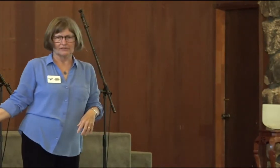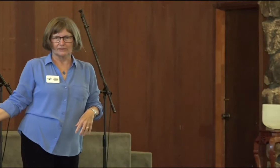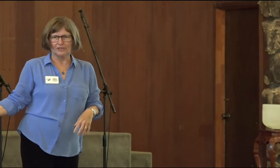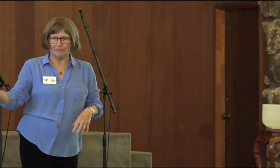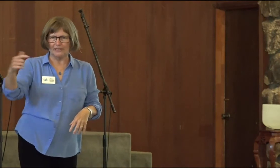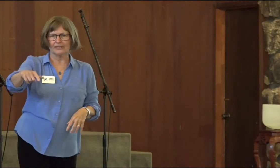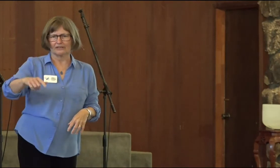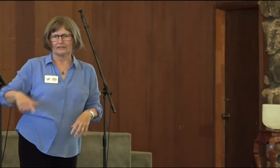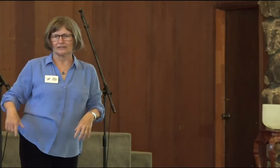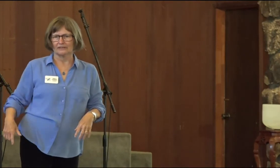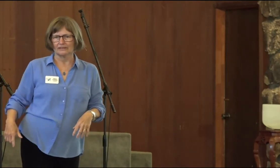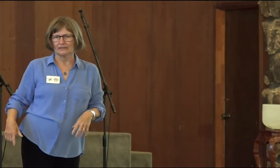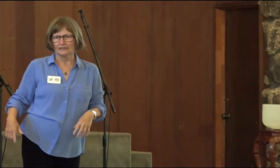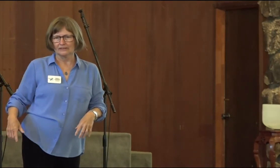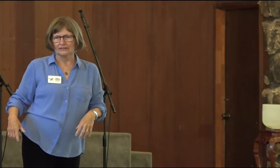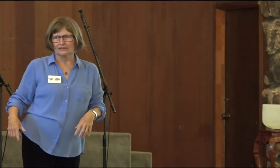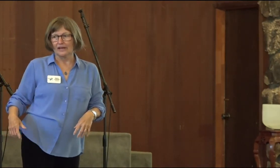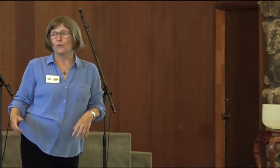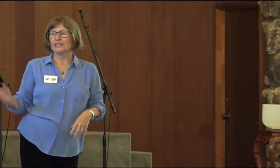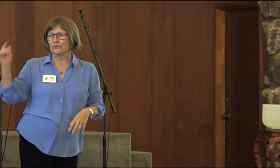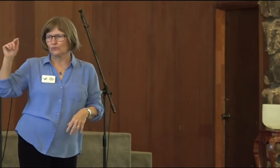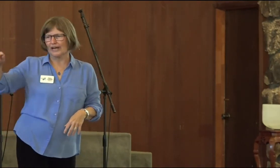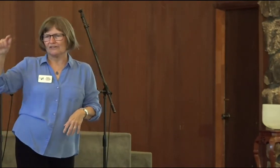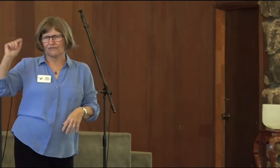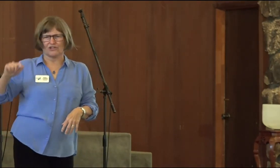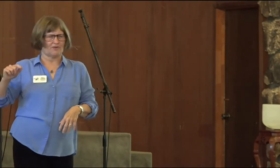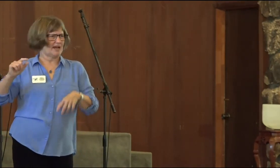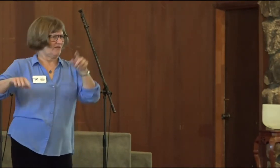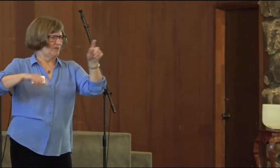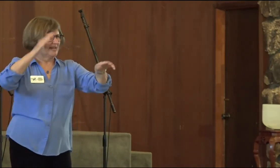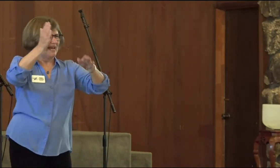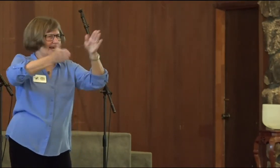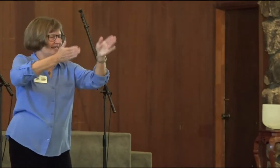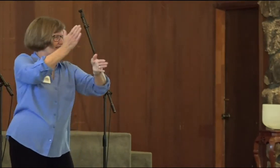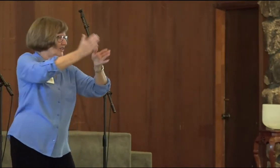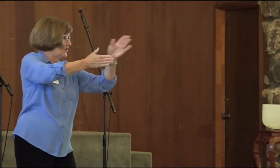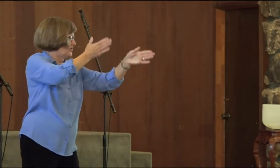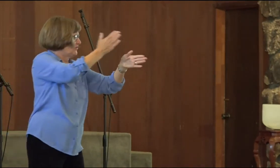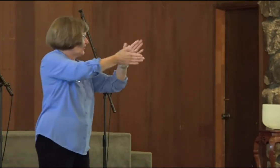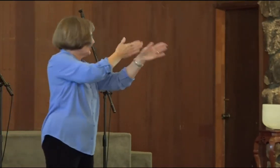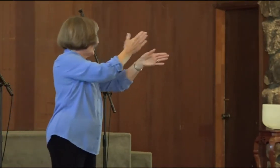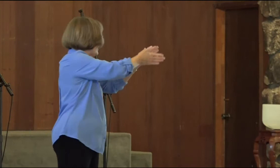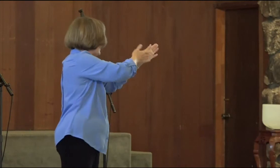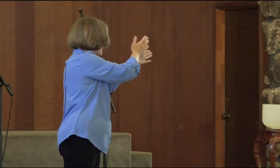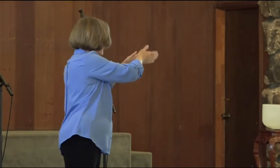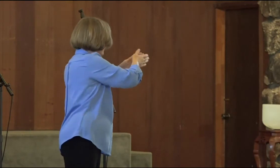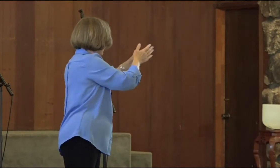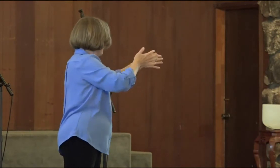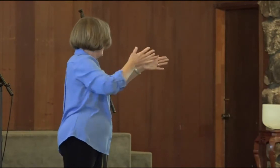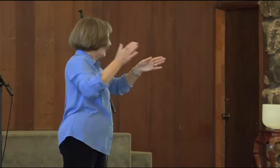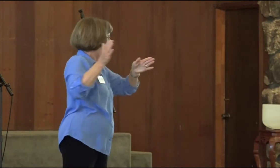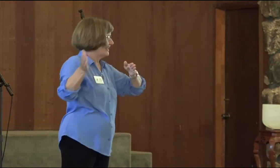will appear. What's right for you. Everyone has their own journeys.